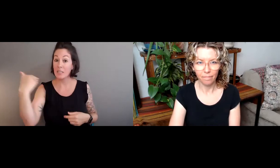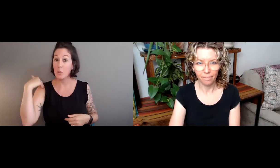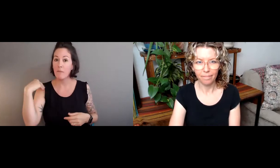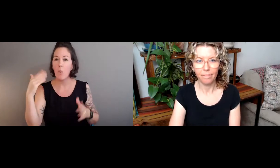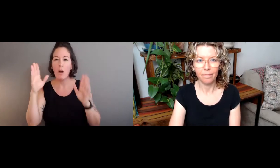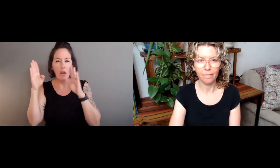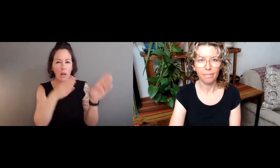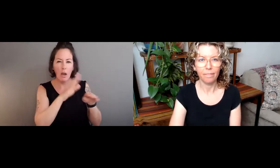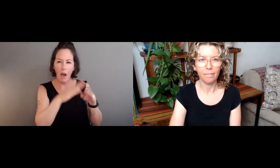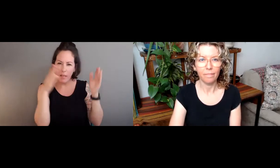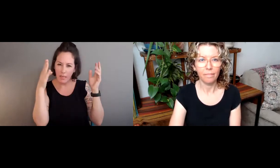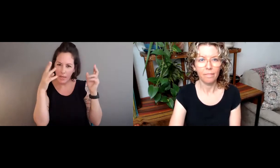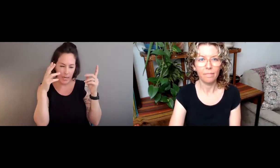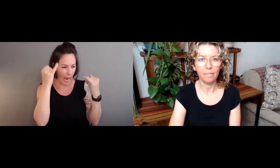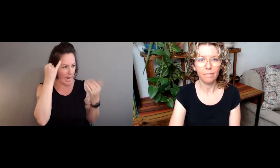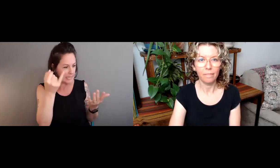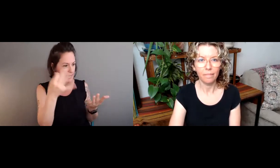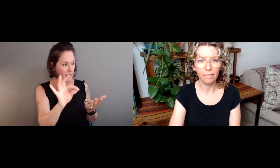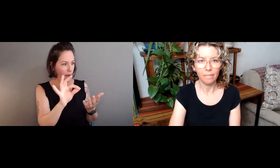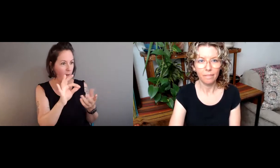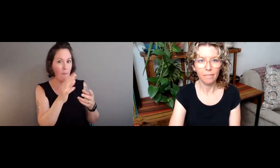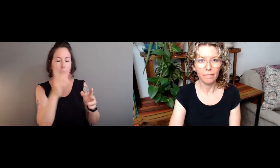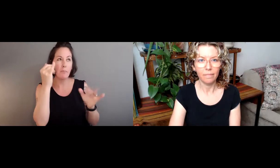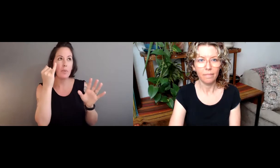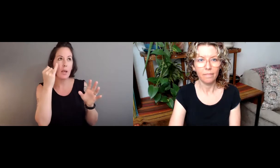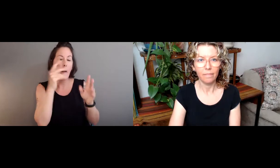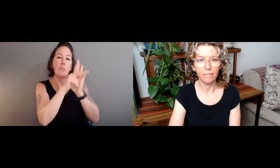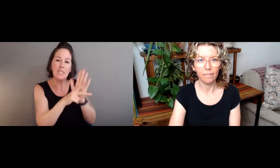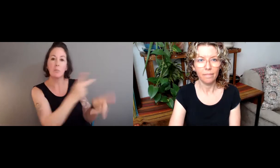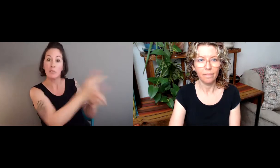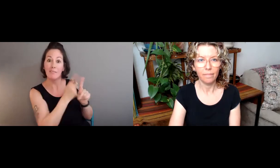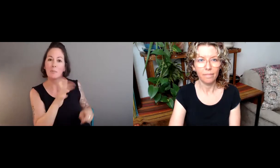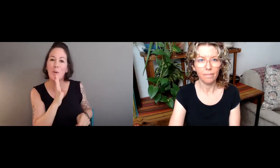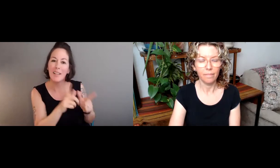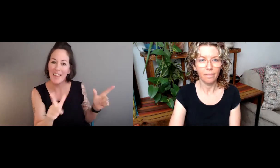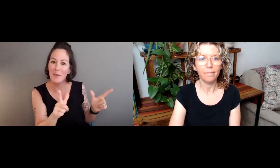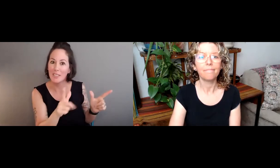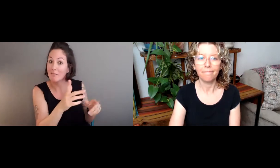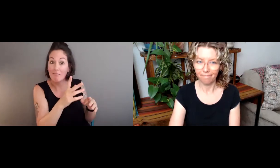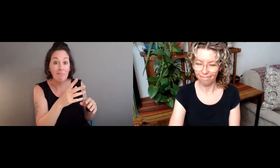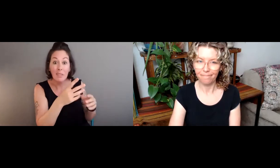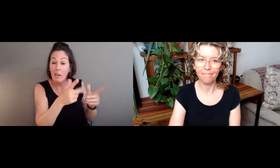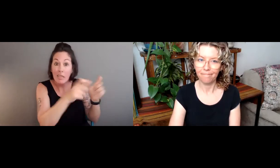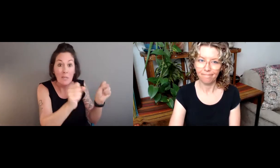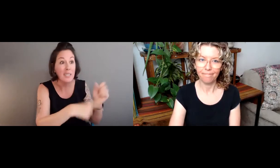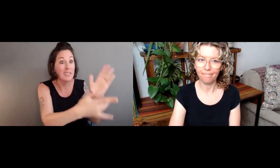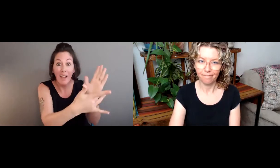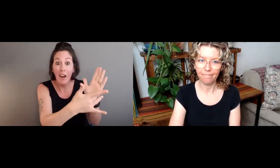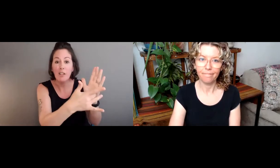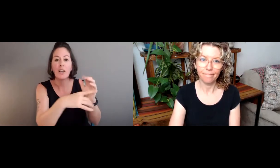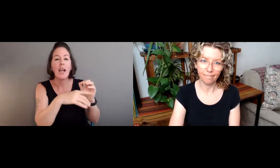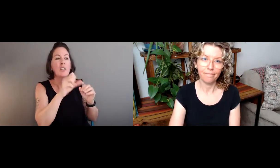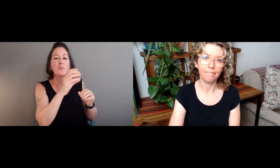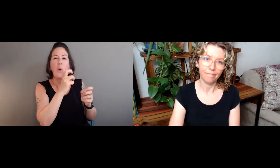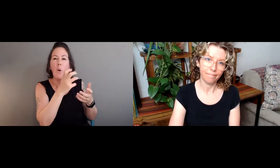users, visual ASL users, and focus on the idea of, well, principles taken directly